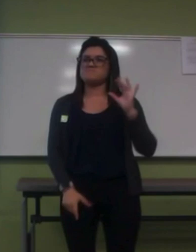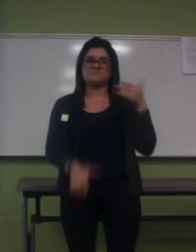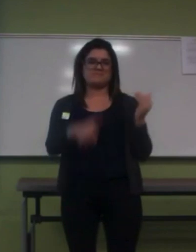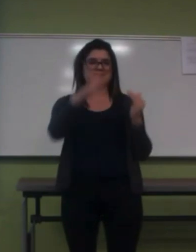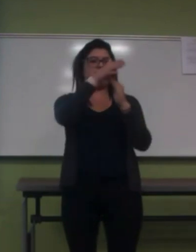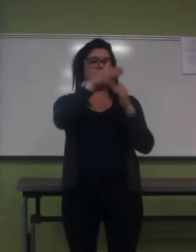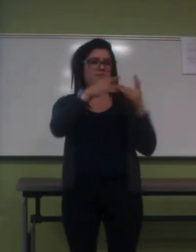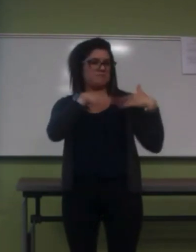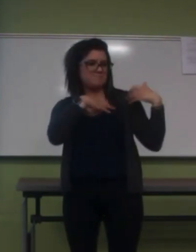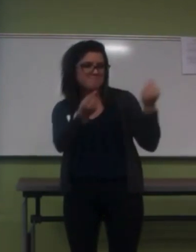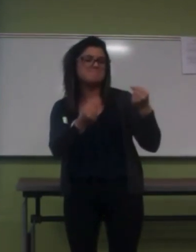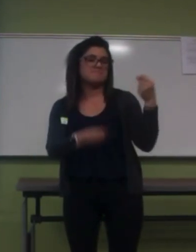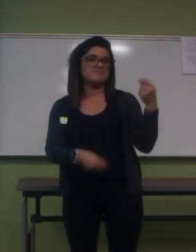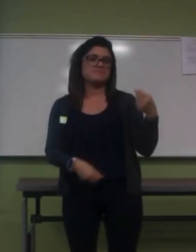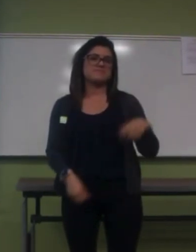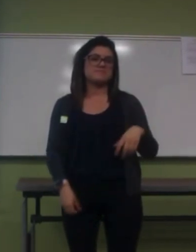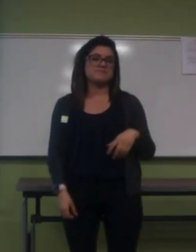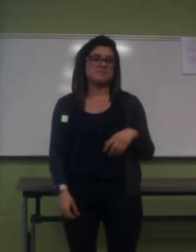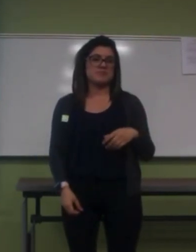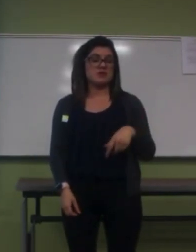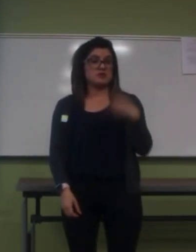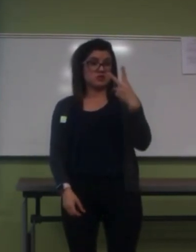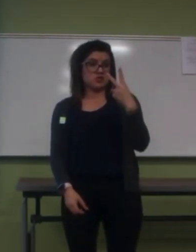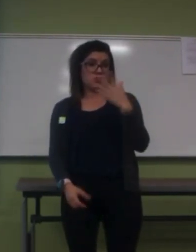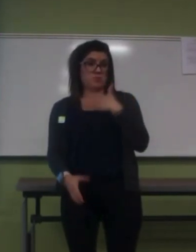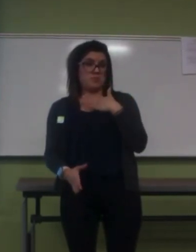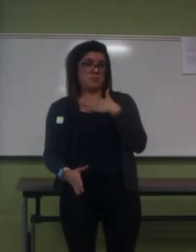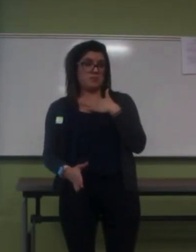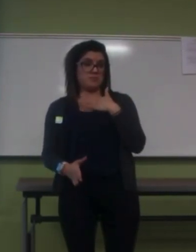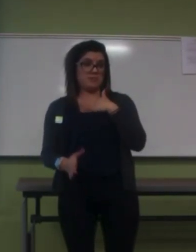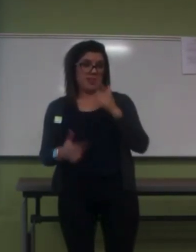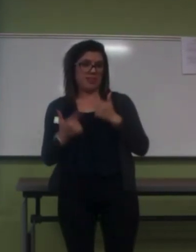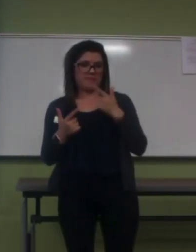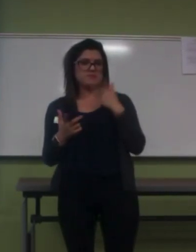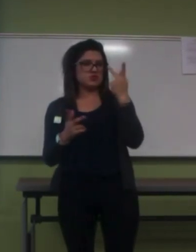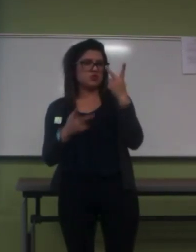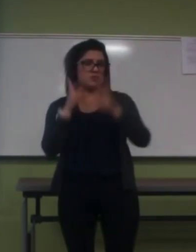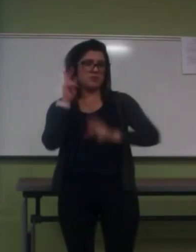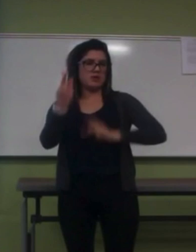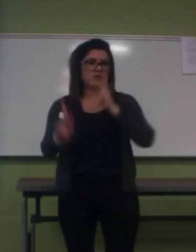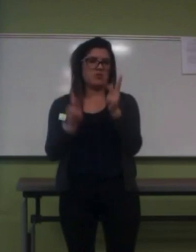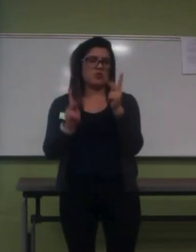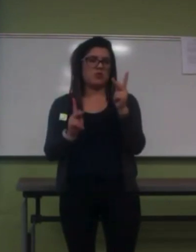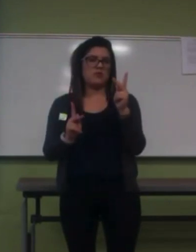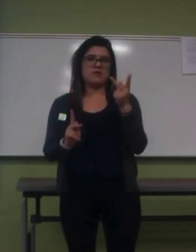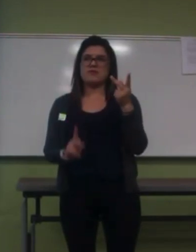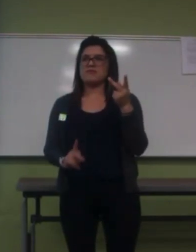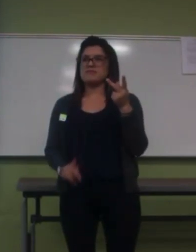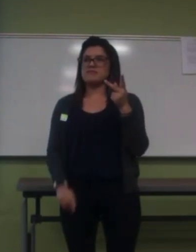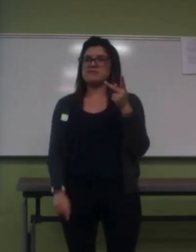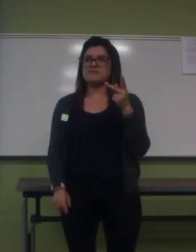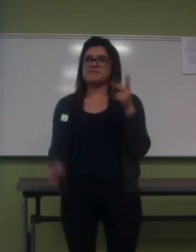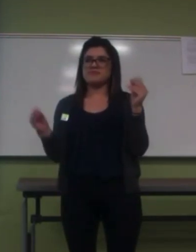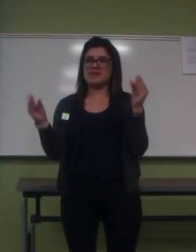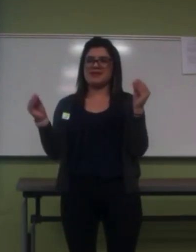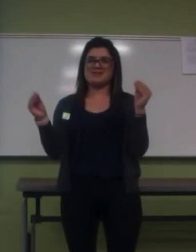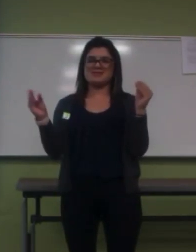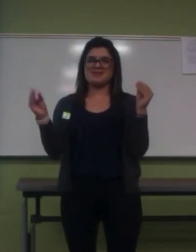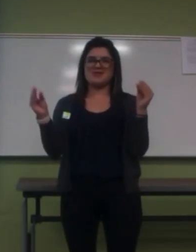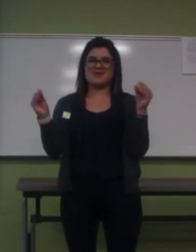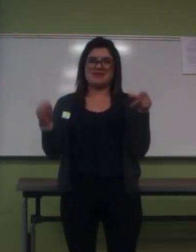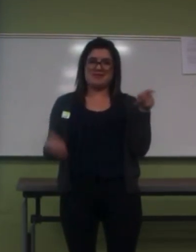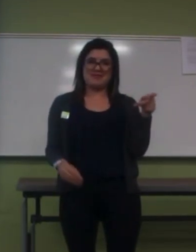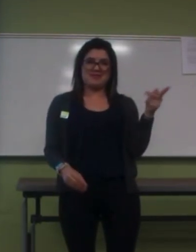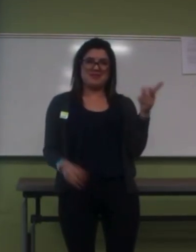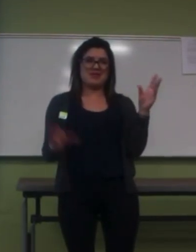Two people in my life are cancers, two people that are very important to me, and I definitely have to say